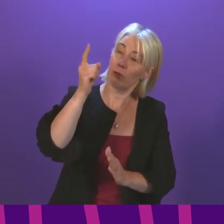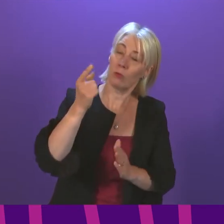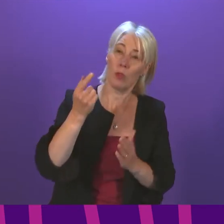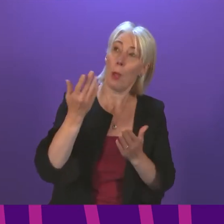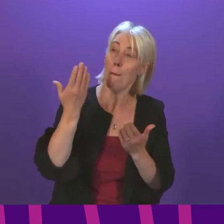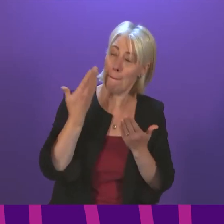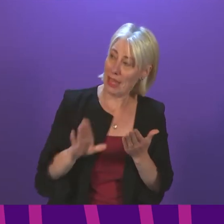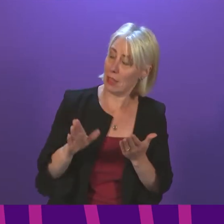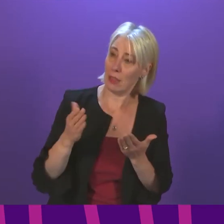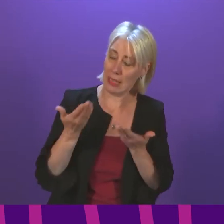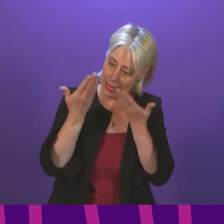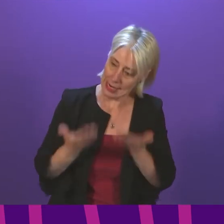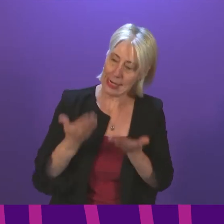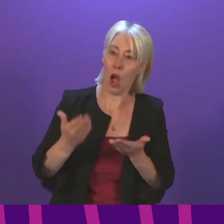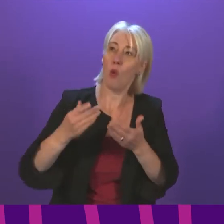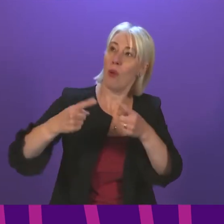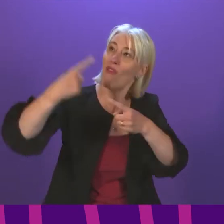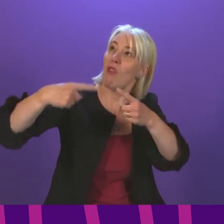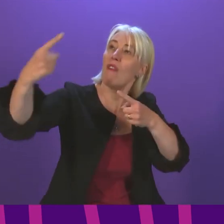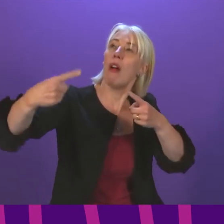is to come. Amen.